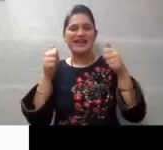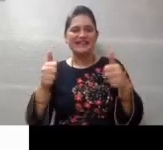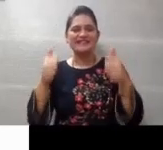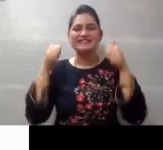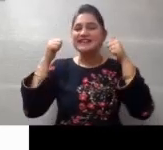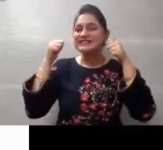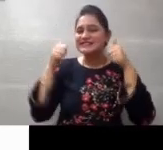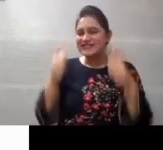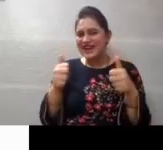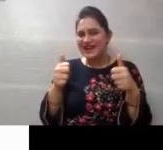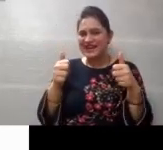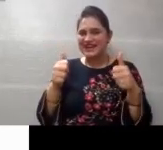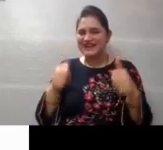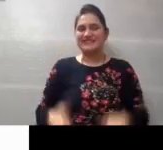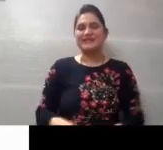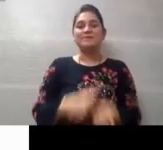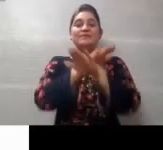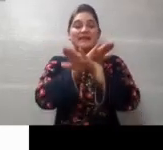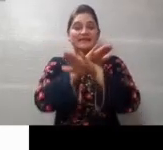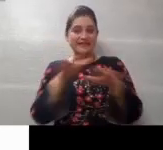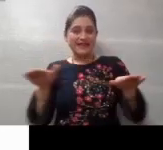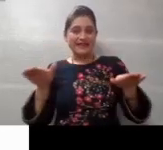let's start.